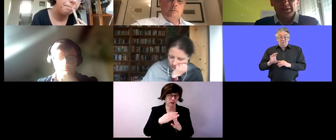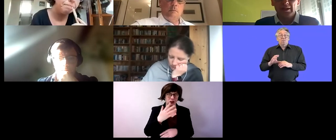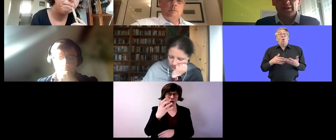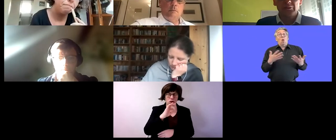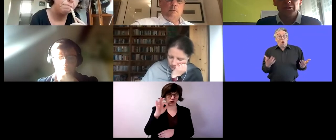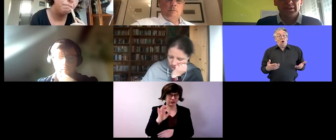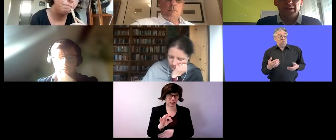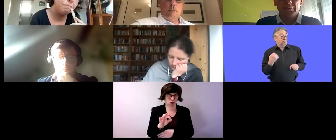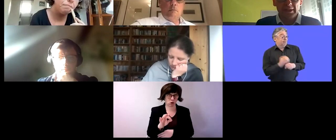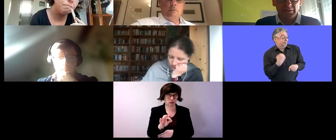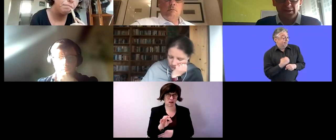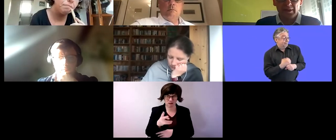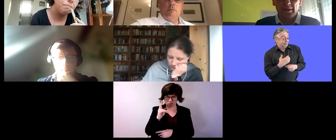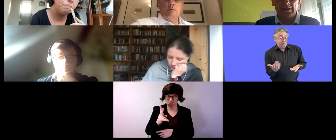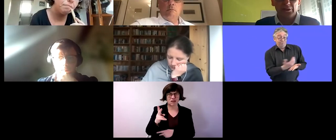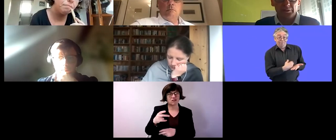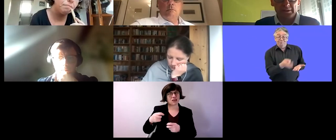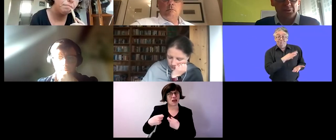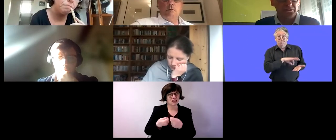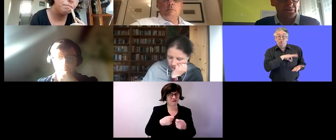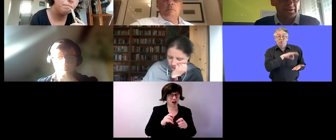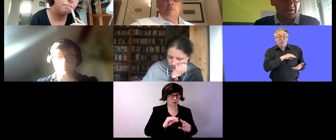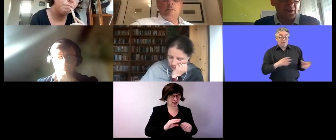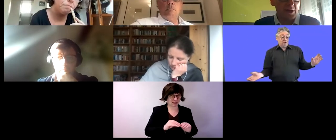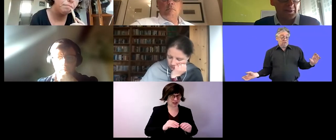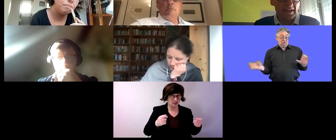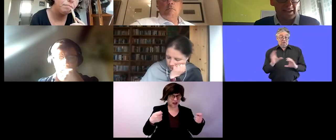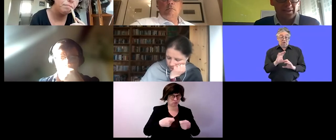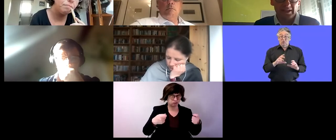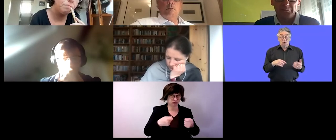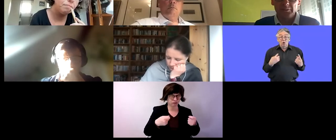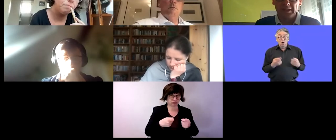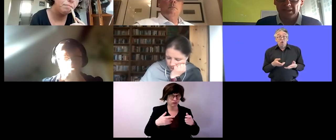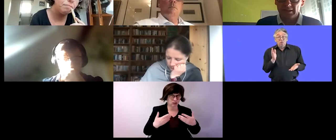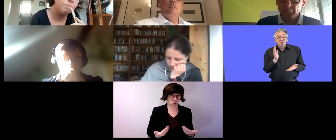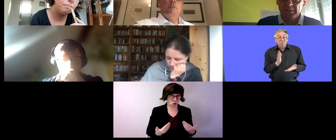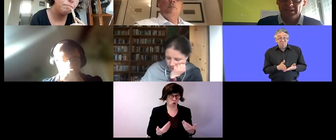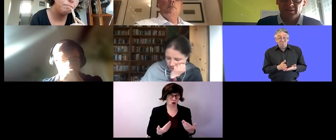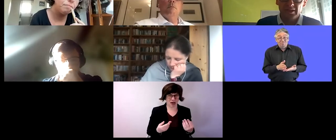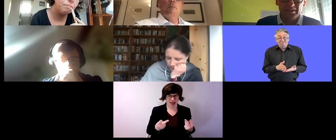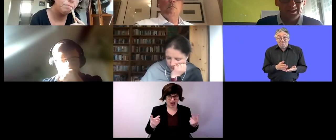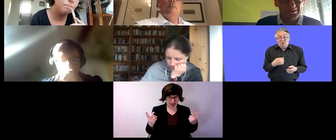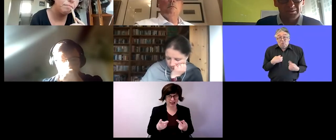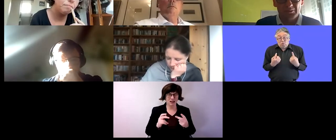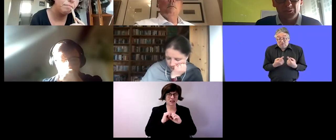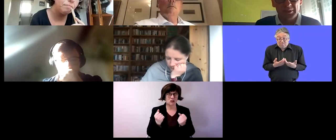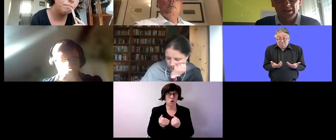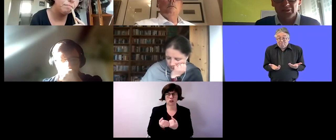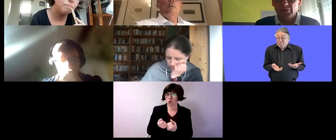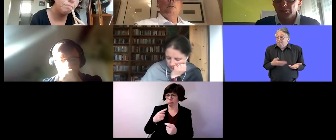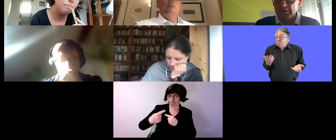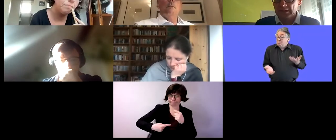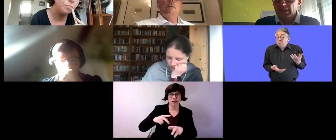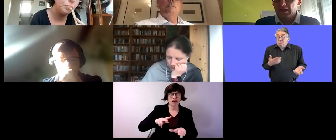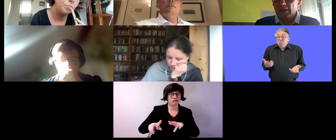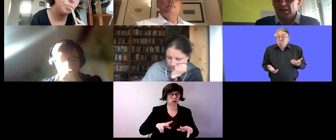close to the uh to the uh regular uh economy because that are our clients and we make we made uh i think three years